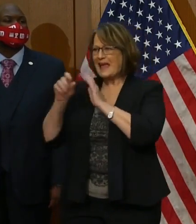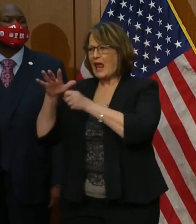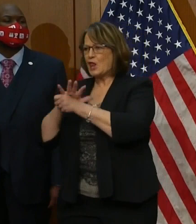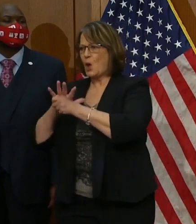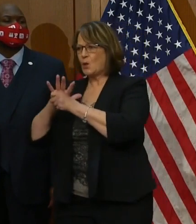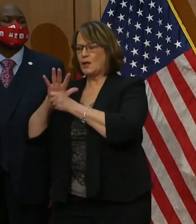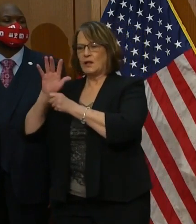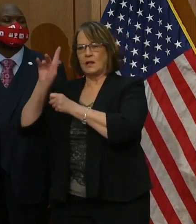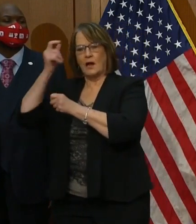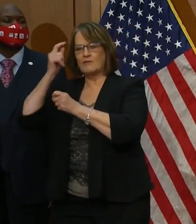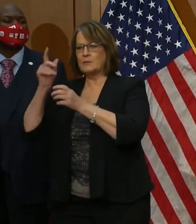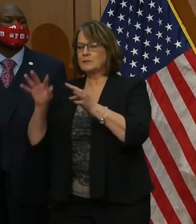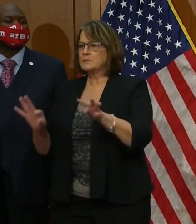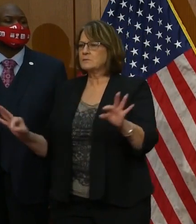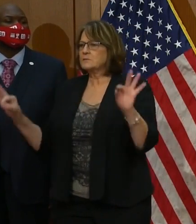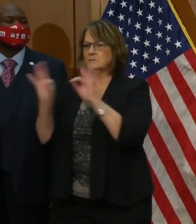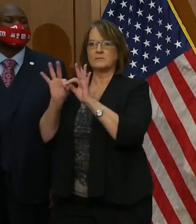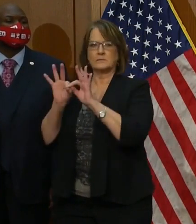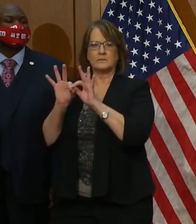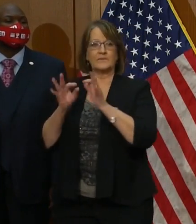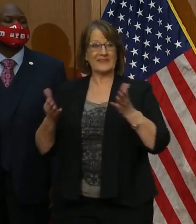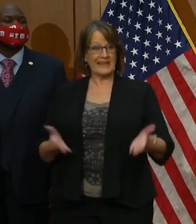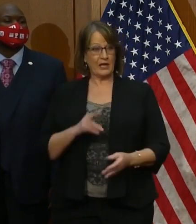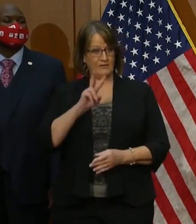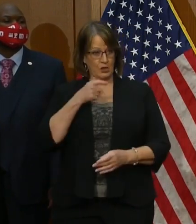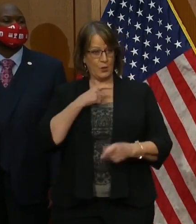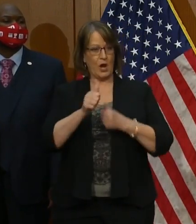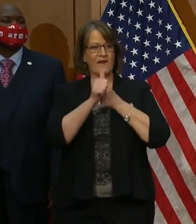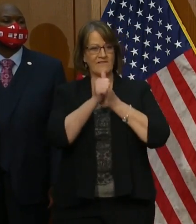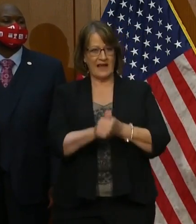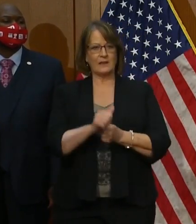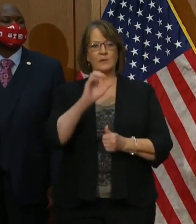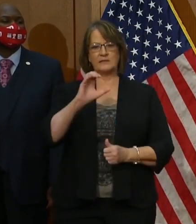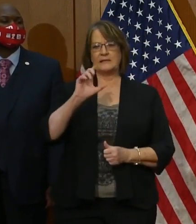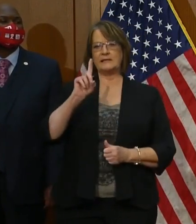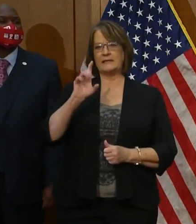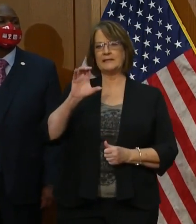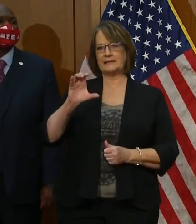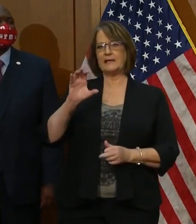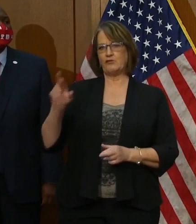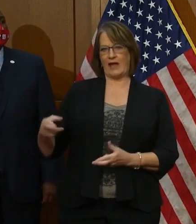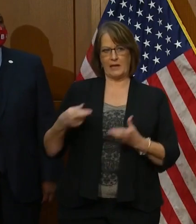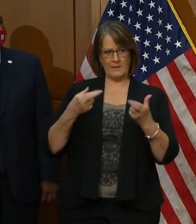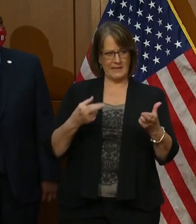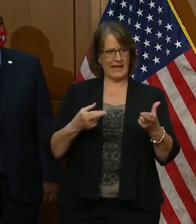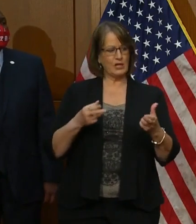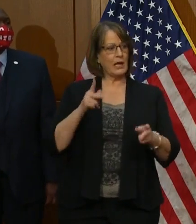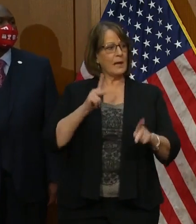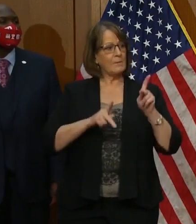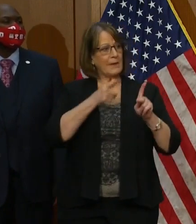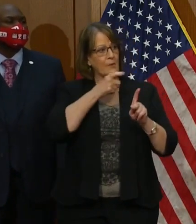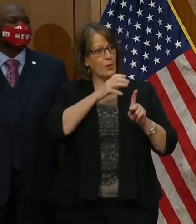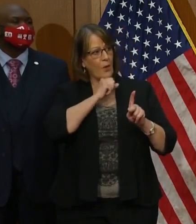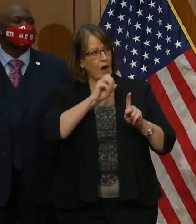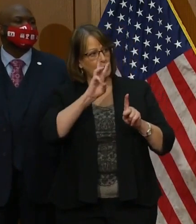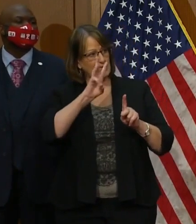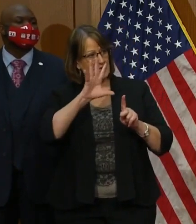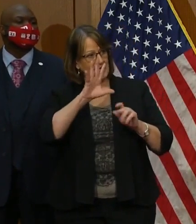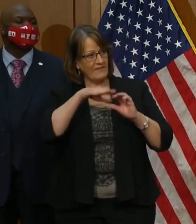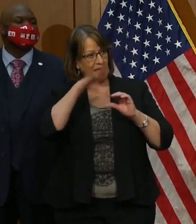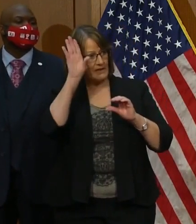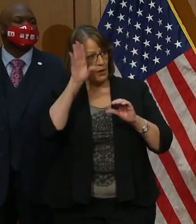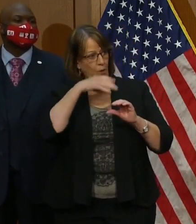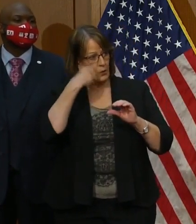So in Virginia, we're following the CDC recommendations. We're going to move people who are 65 and